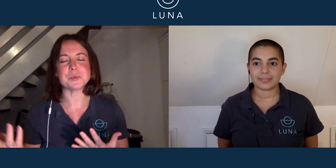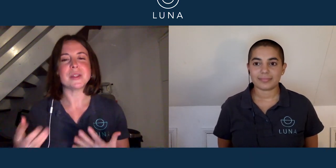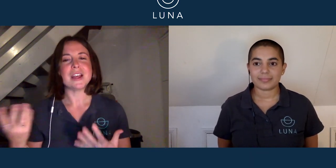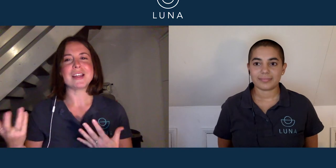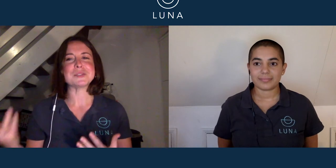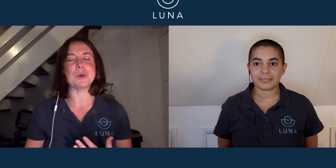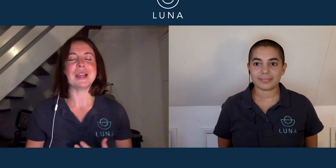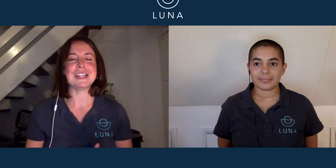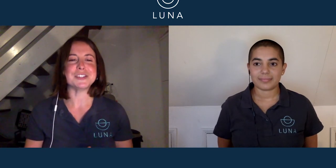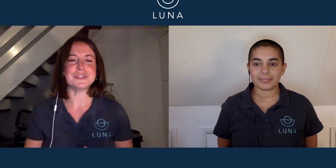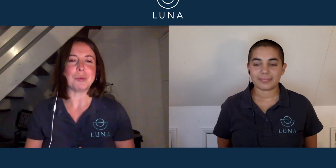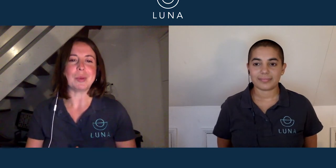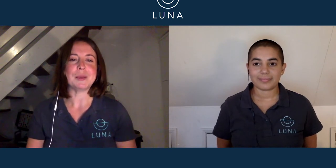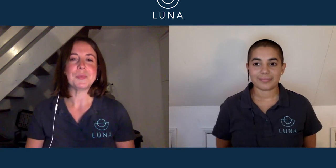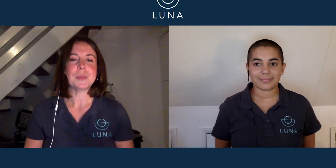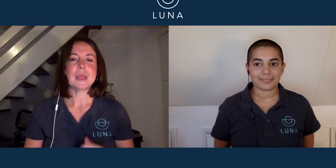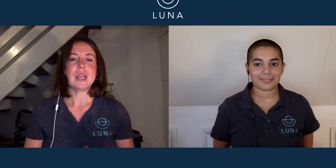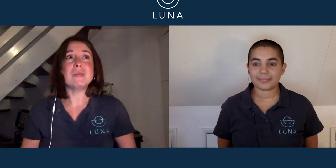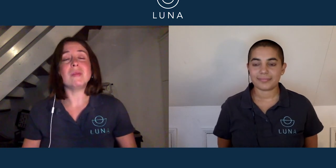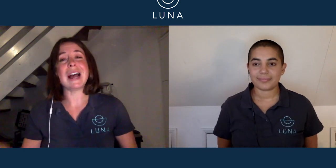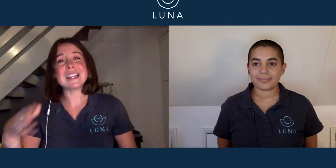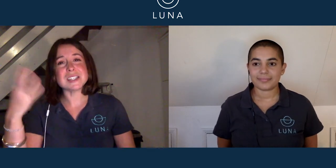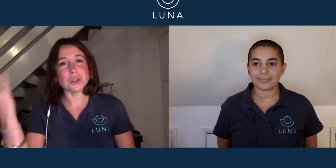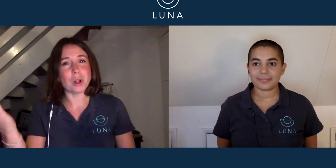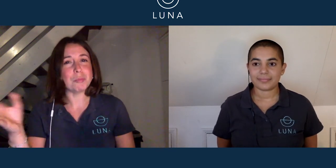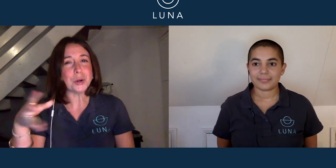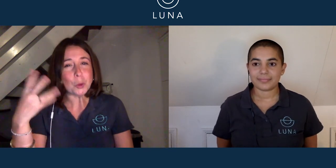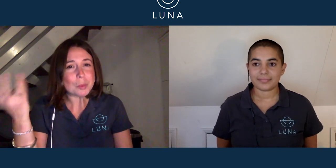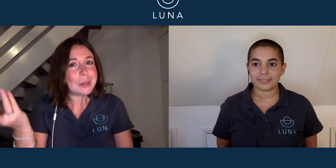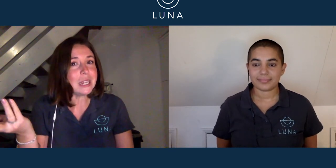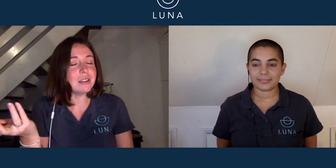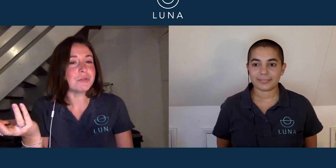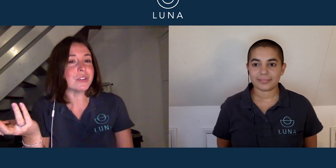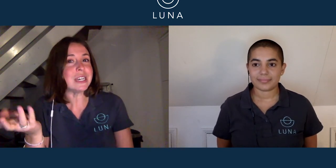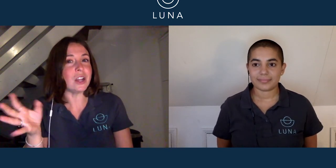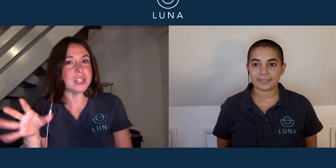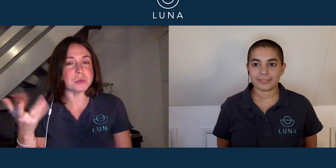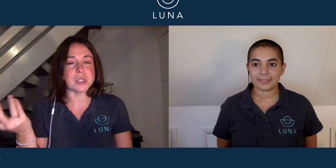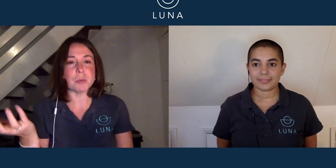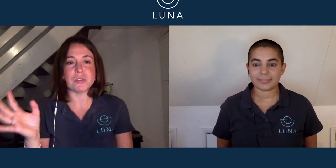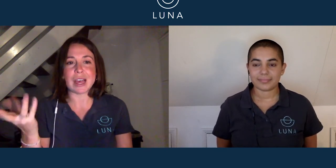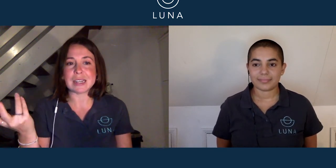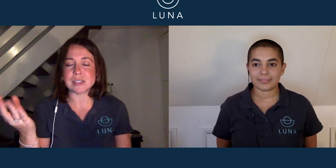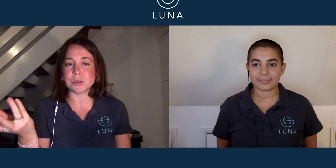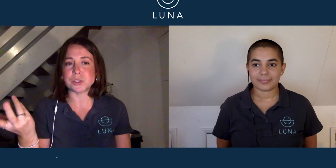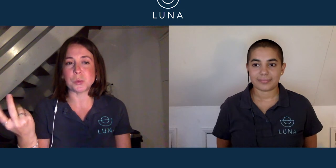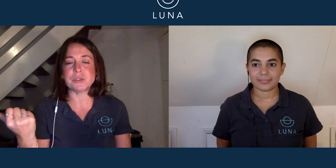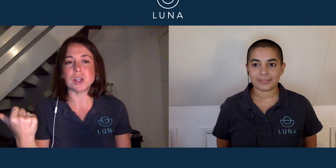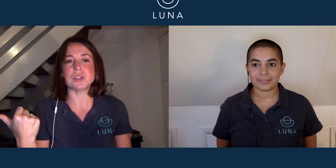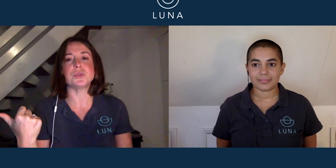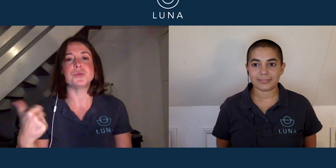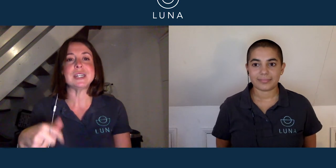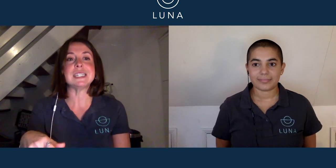why we're getting to the fun bit. As you'll have probably realised with some of the hand signals that we've touched on already,